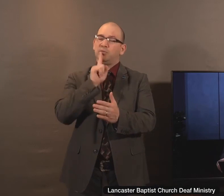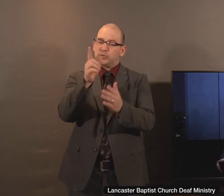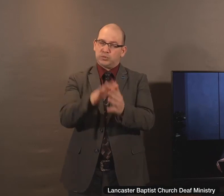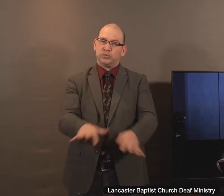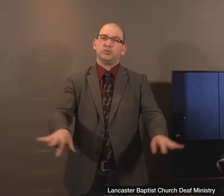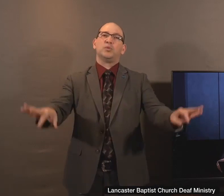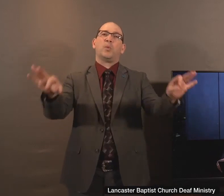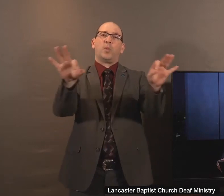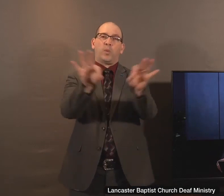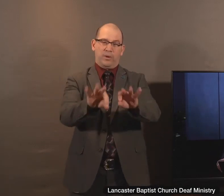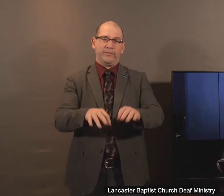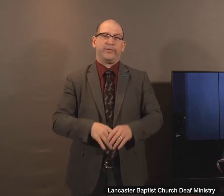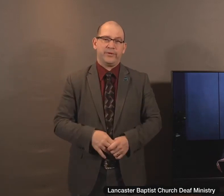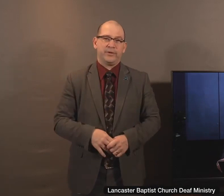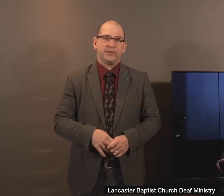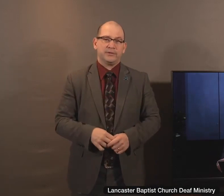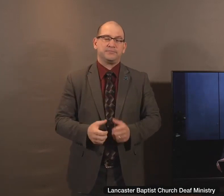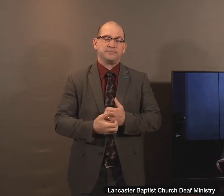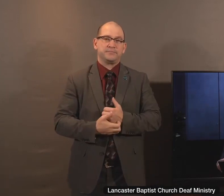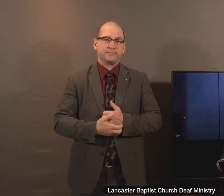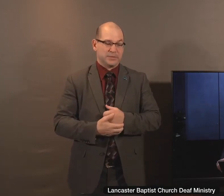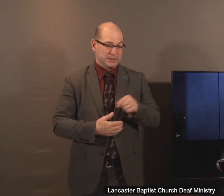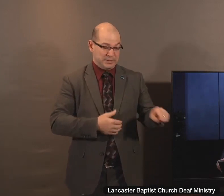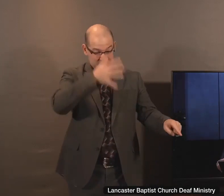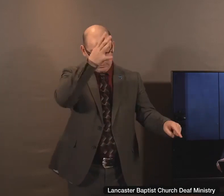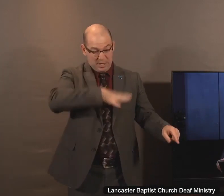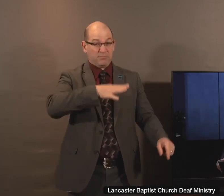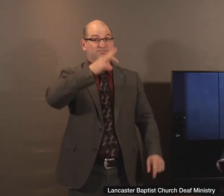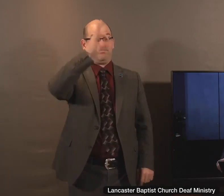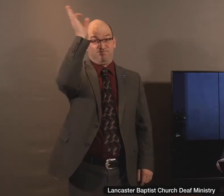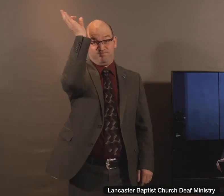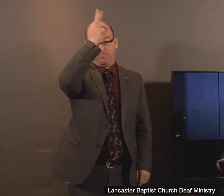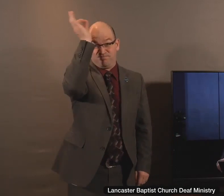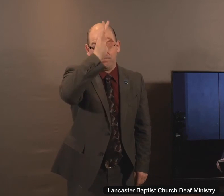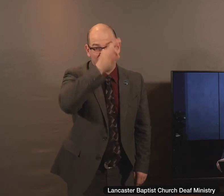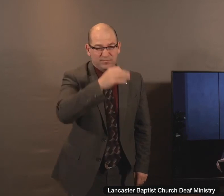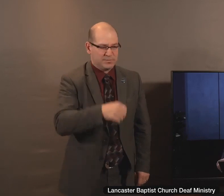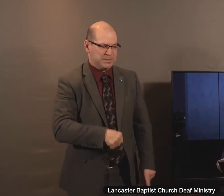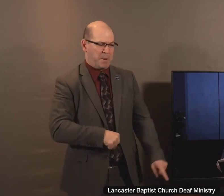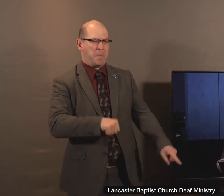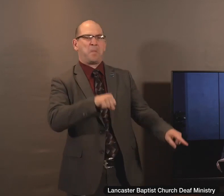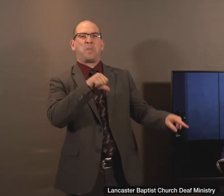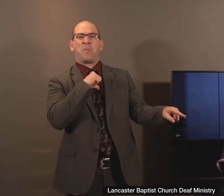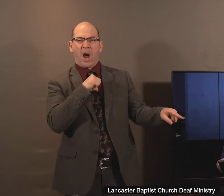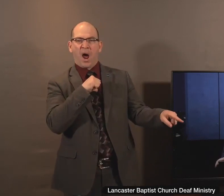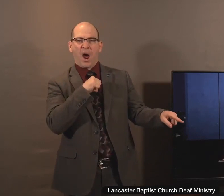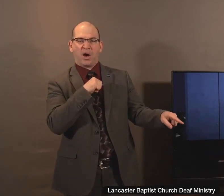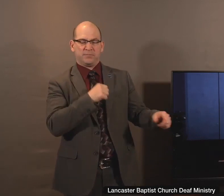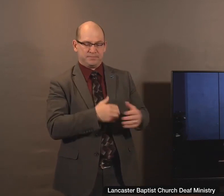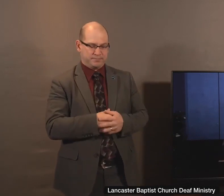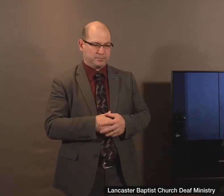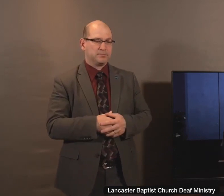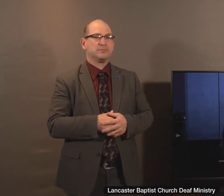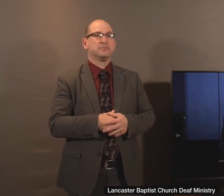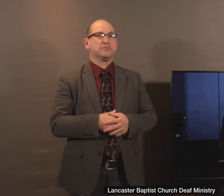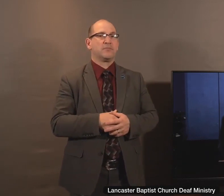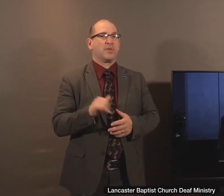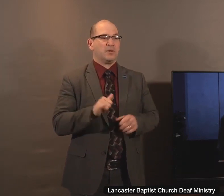very much. Well, this man lacked spiritual insight. He was a self-righteous man. He also lacked spiritual compassion.